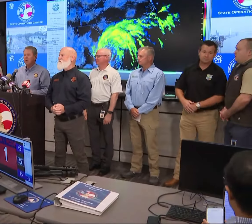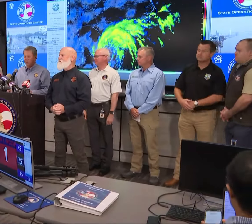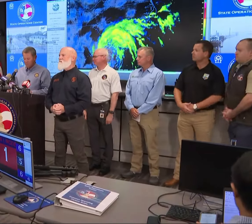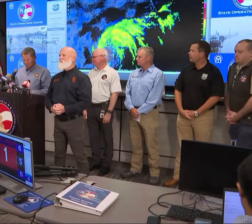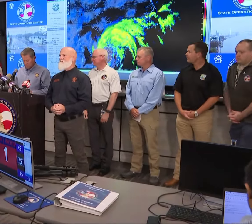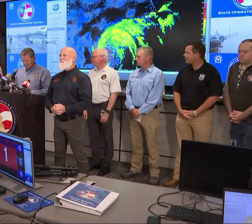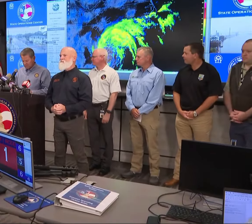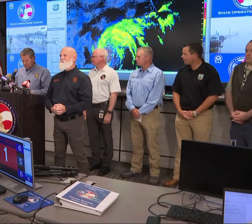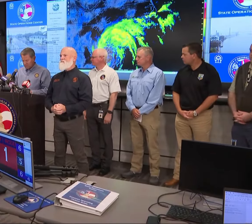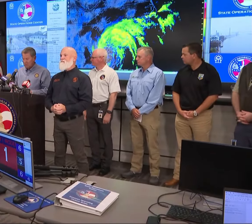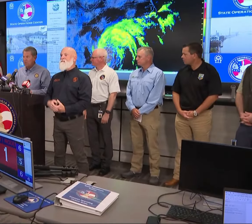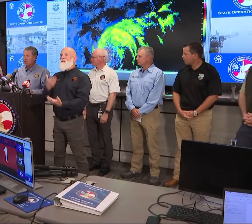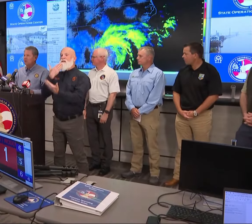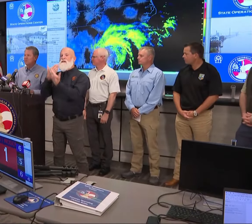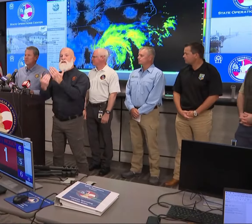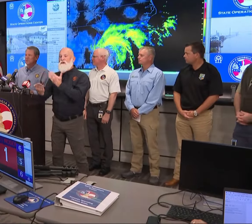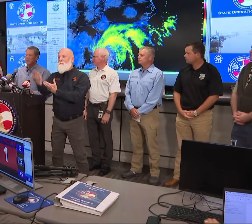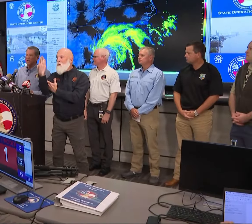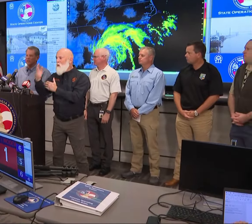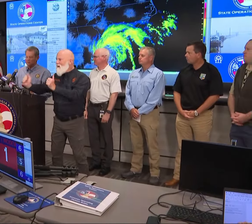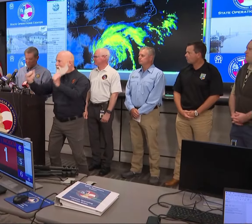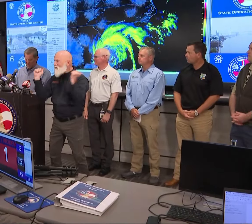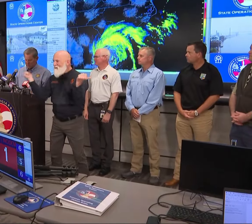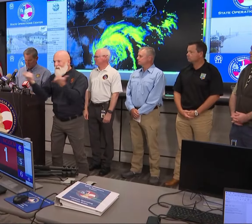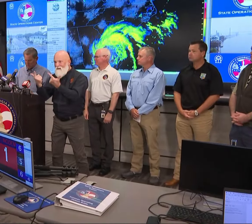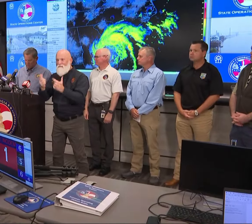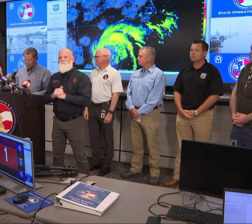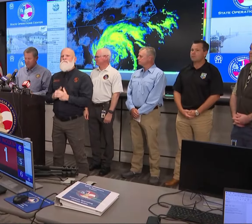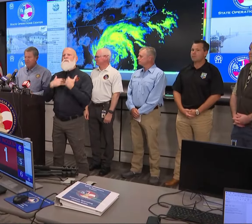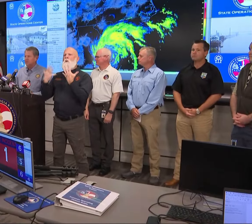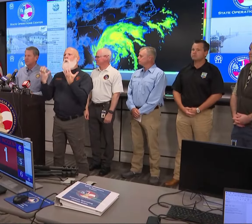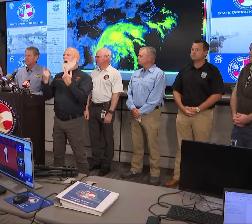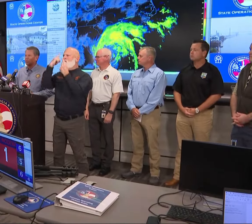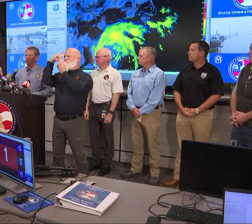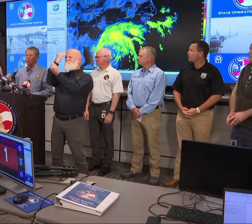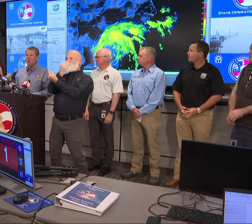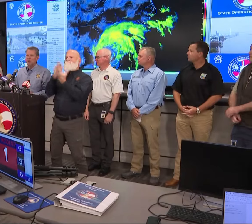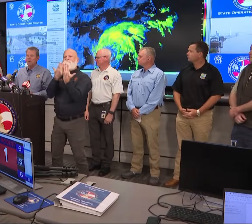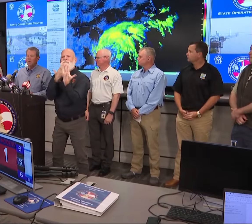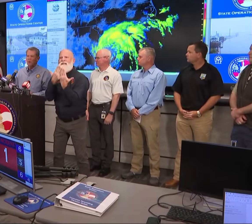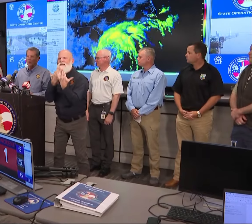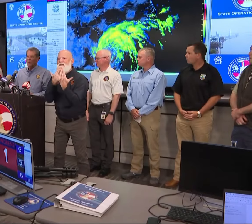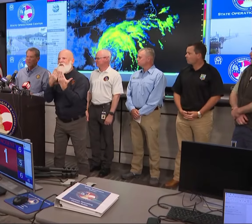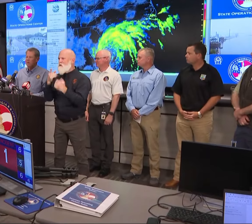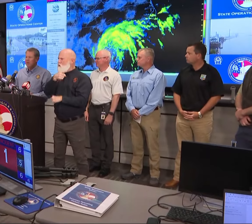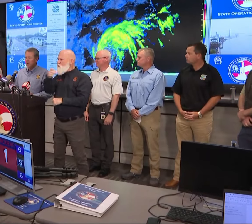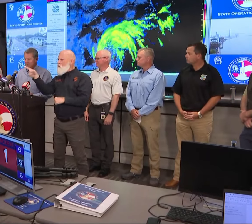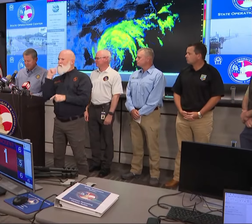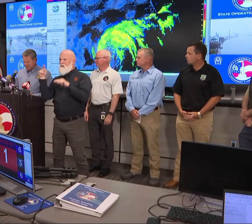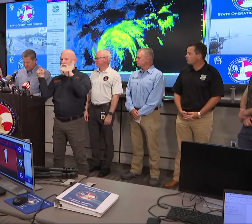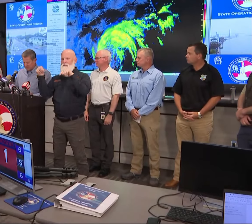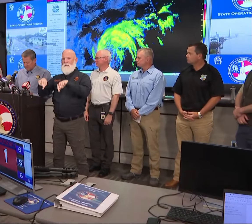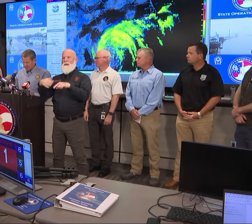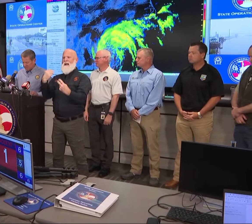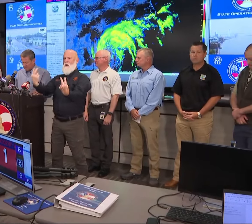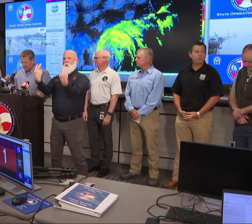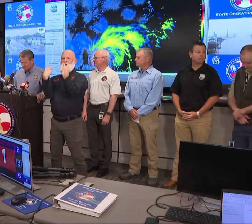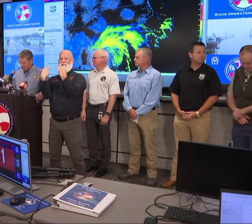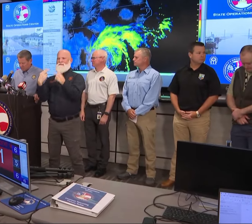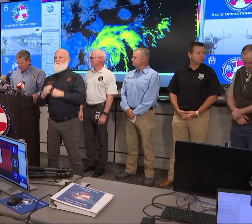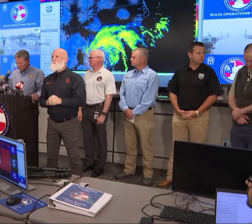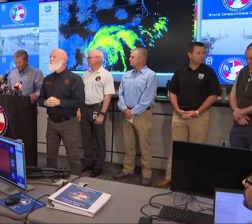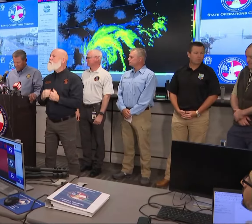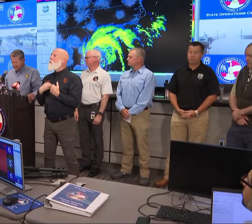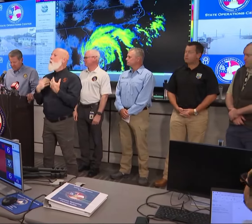all right well good morning everyone let me just thank you for being with us first just want to offer on behalf of the first lady